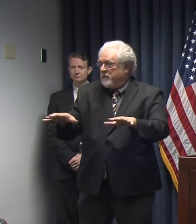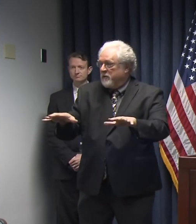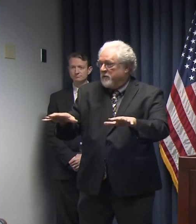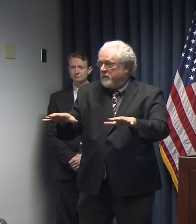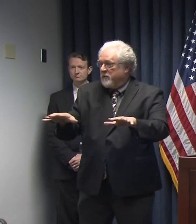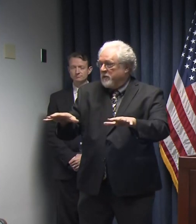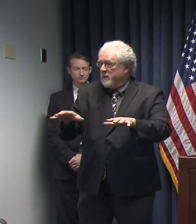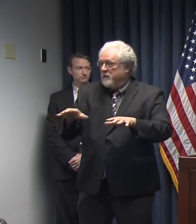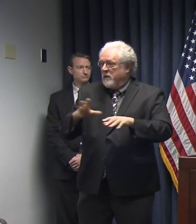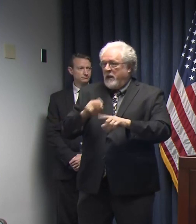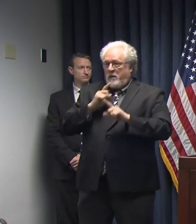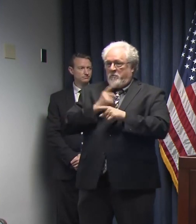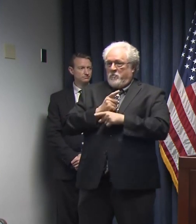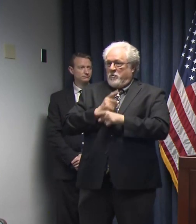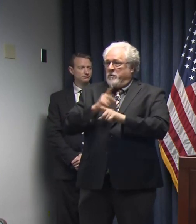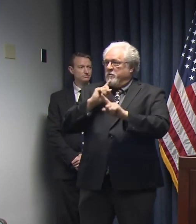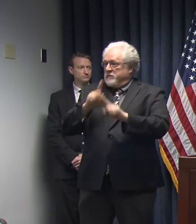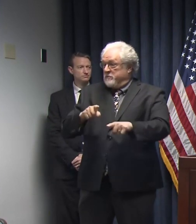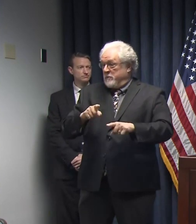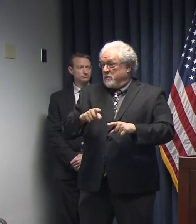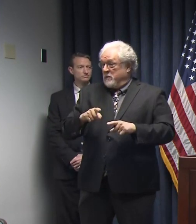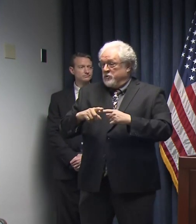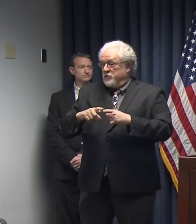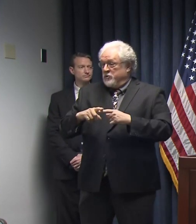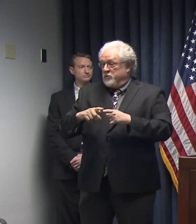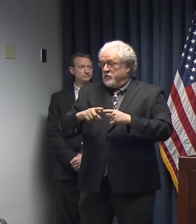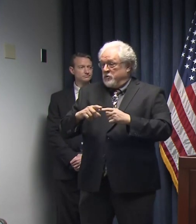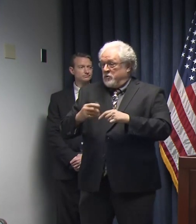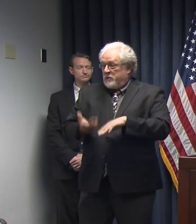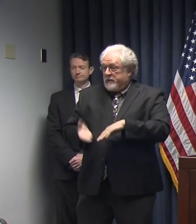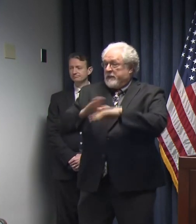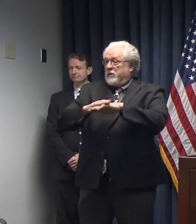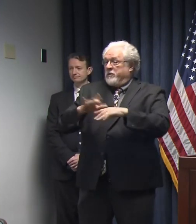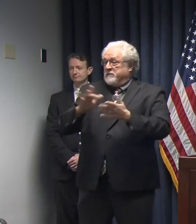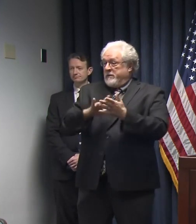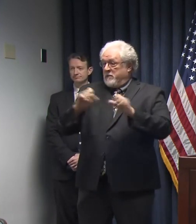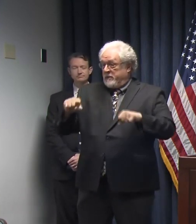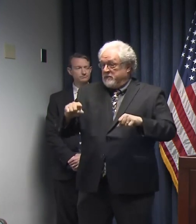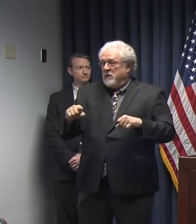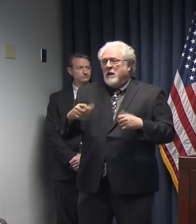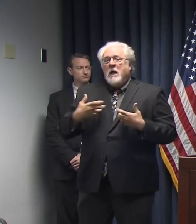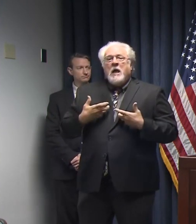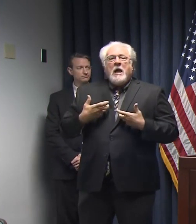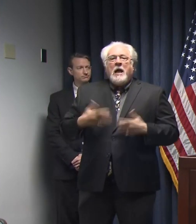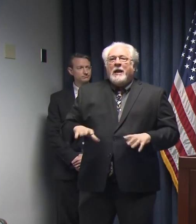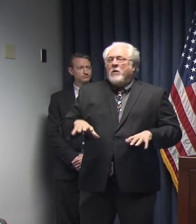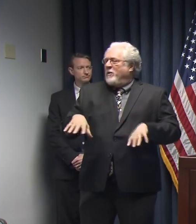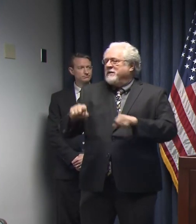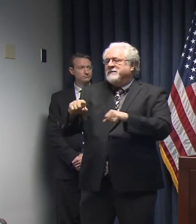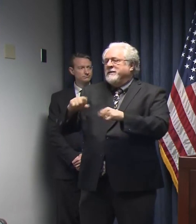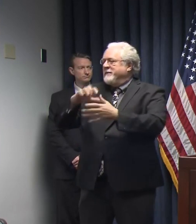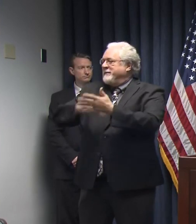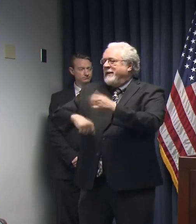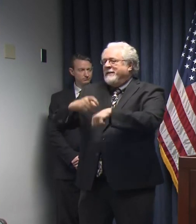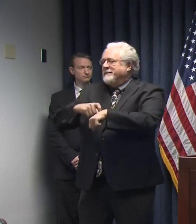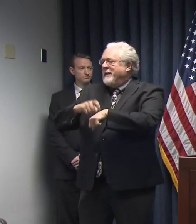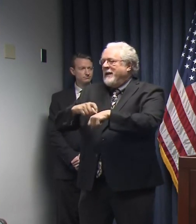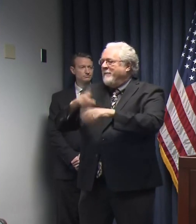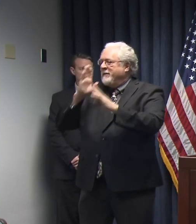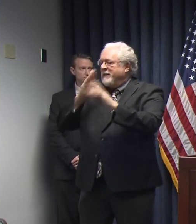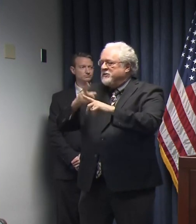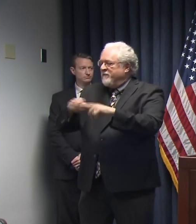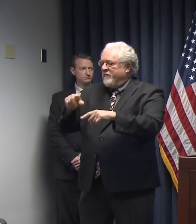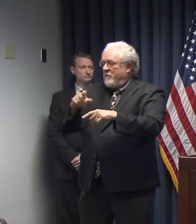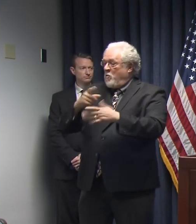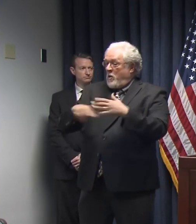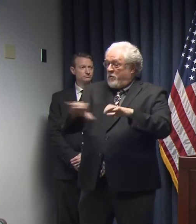by surging our medical costs. And so I don't want to take time and attention away from the task